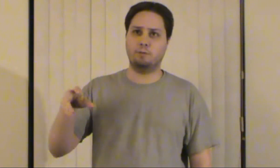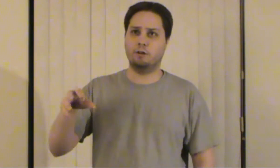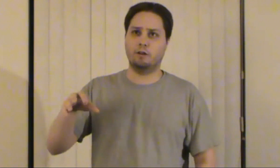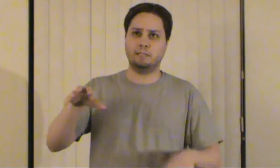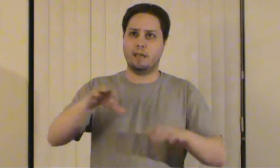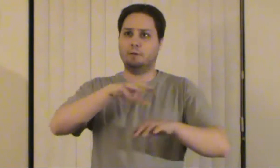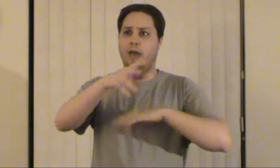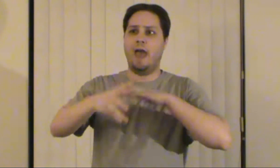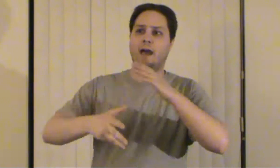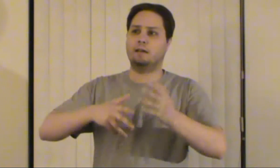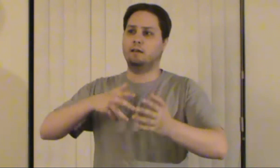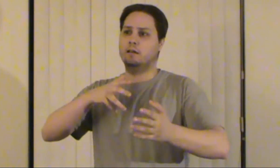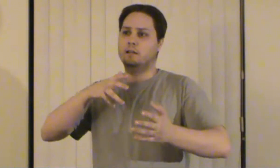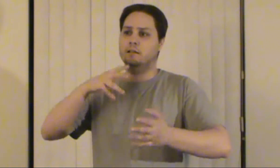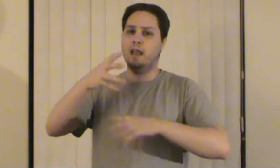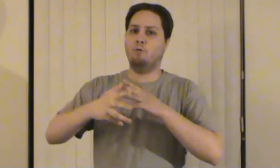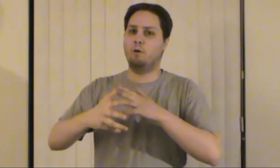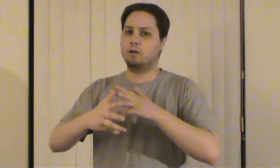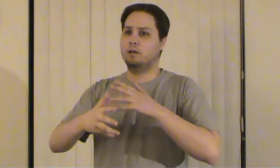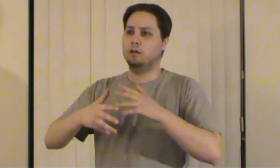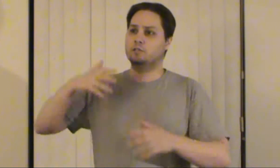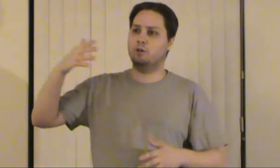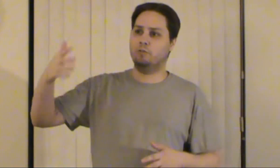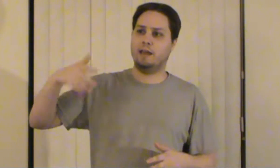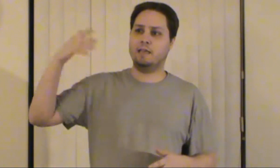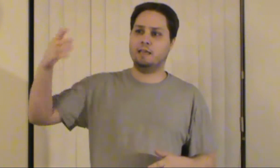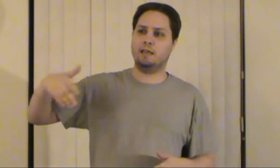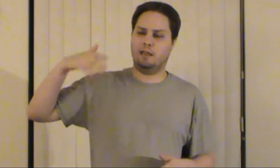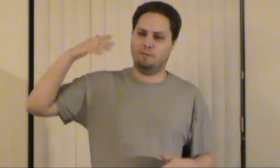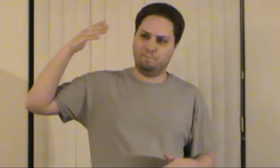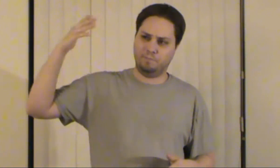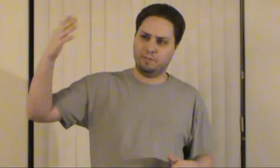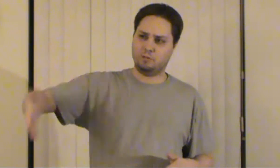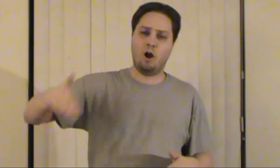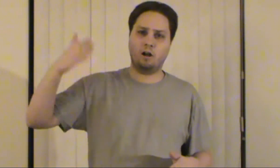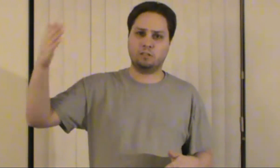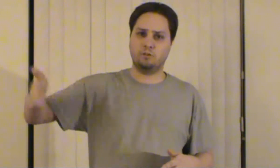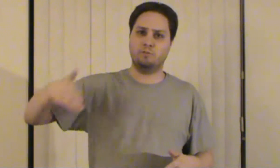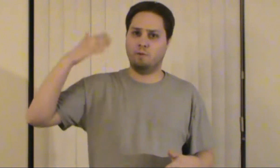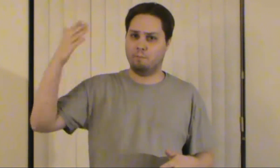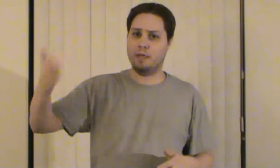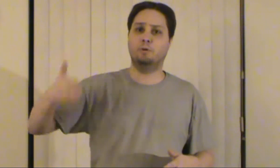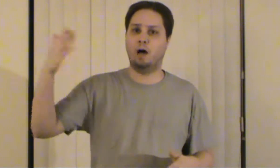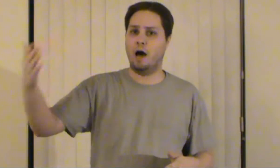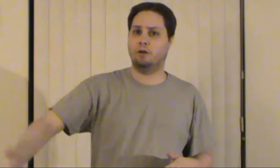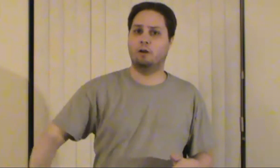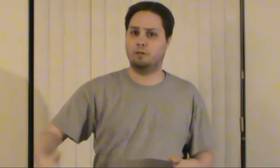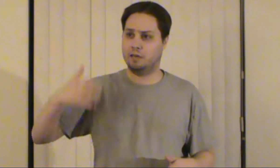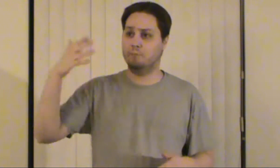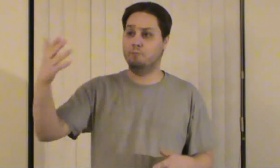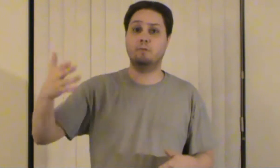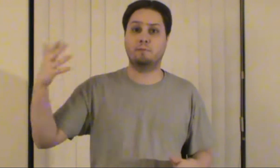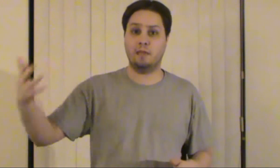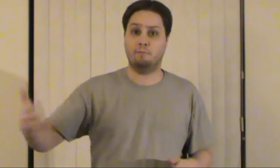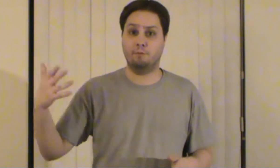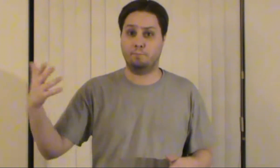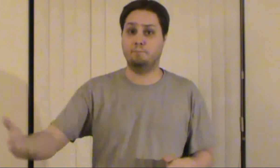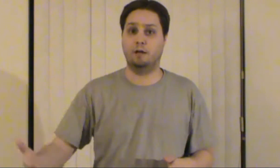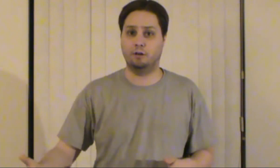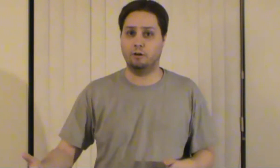computer he's able to hack the network so that he can talk to people on earth and communicate with people on